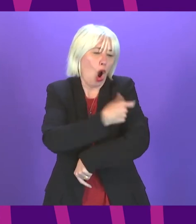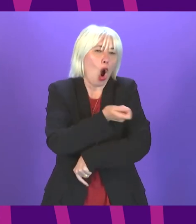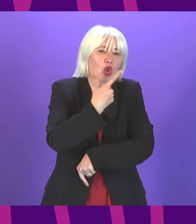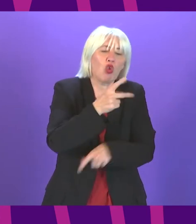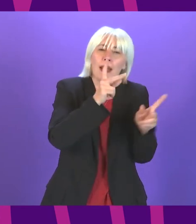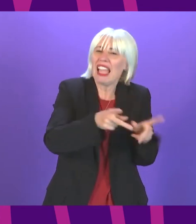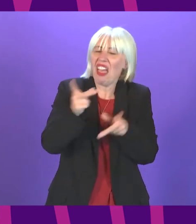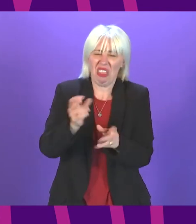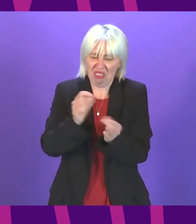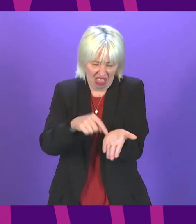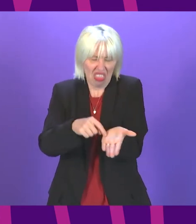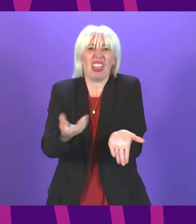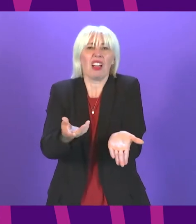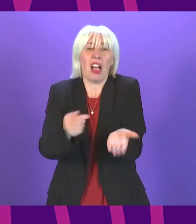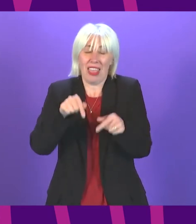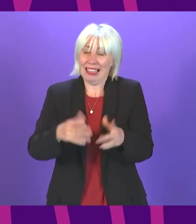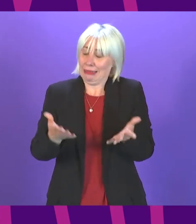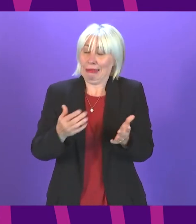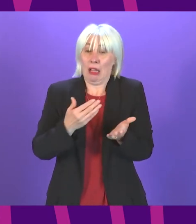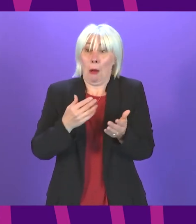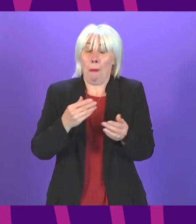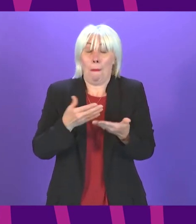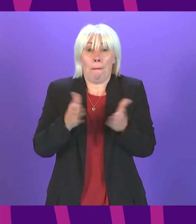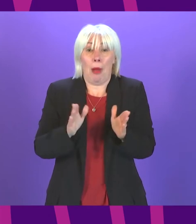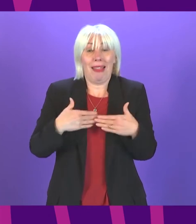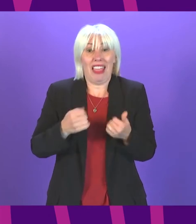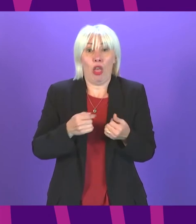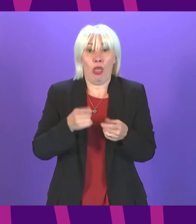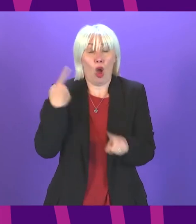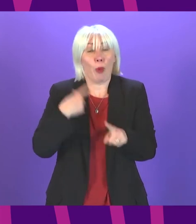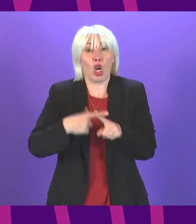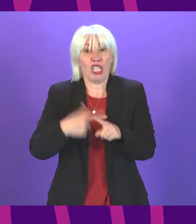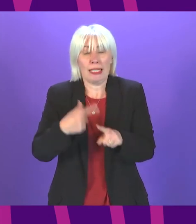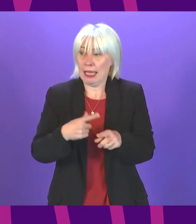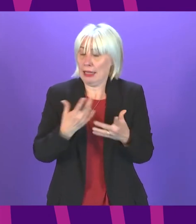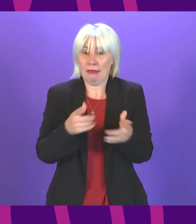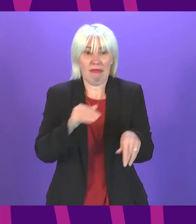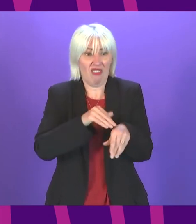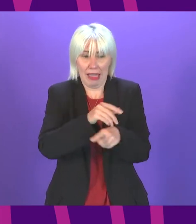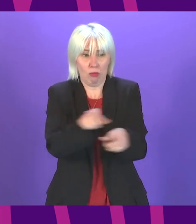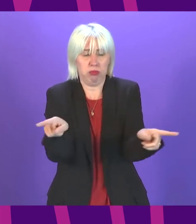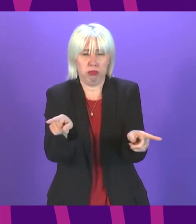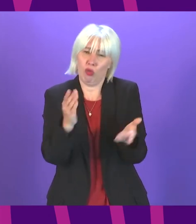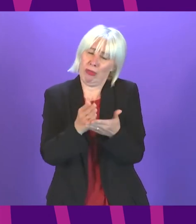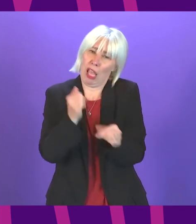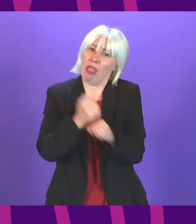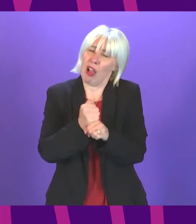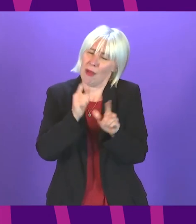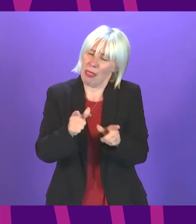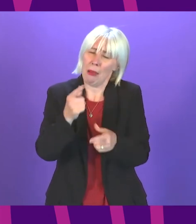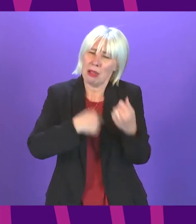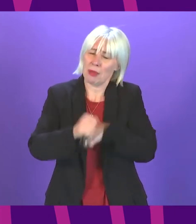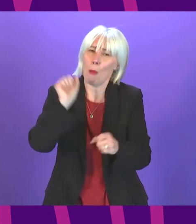this being a clear public health emergency having significant implications on victims in the NHS the government must make this a top